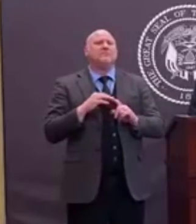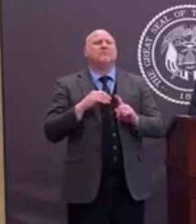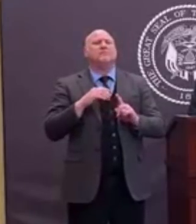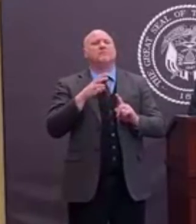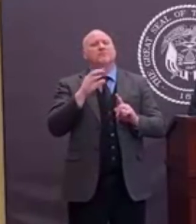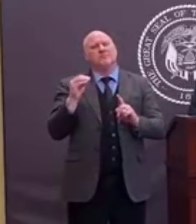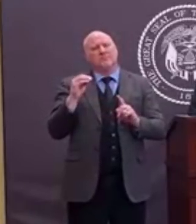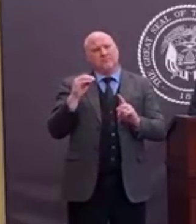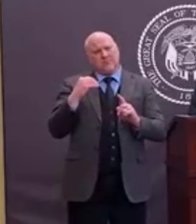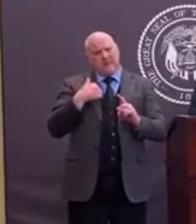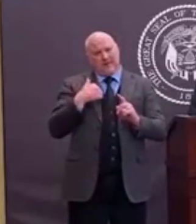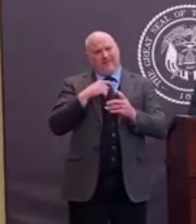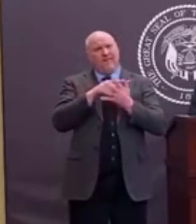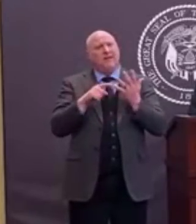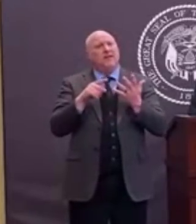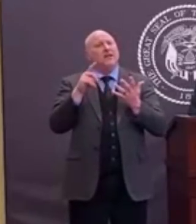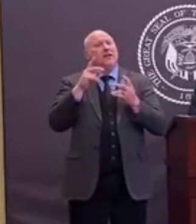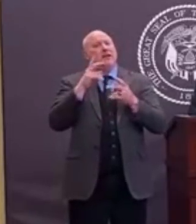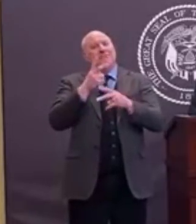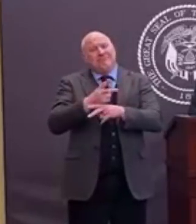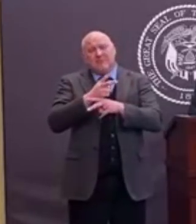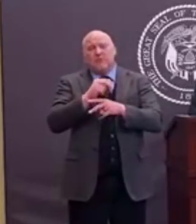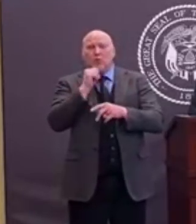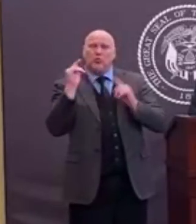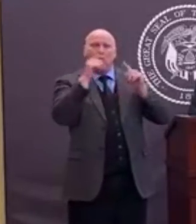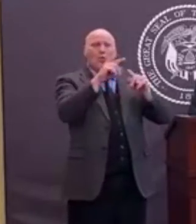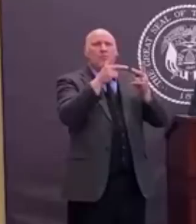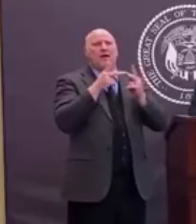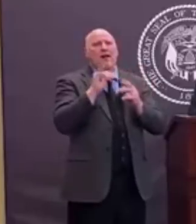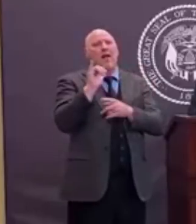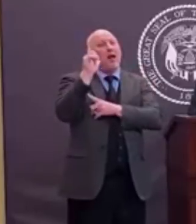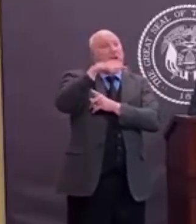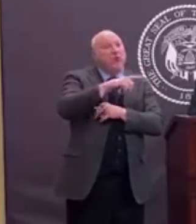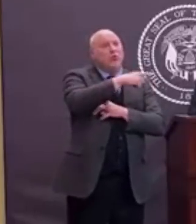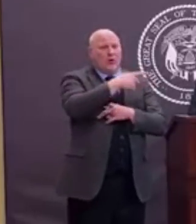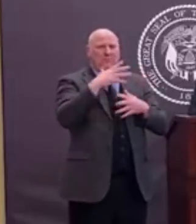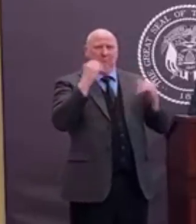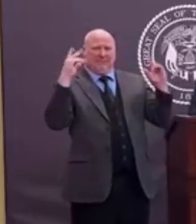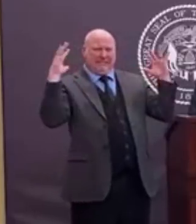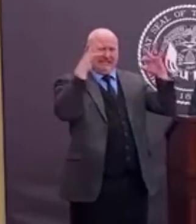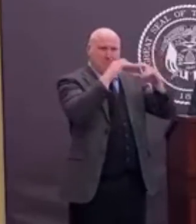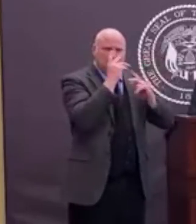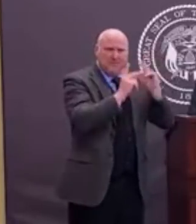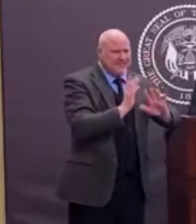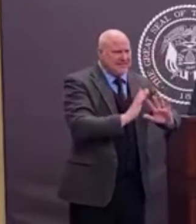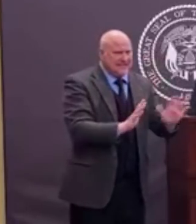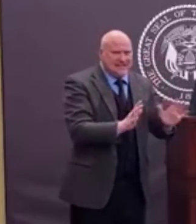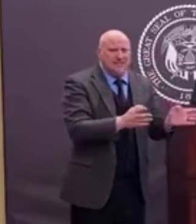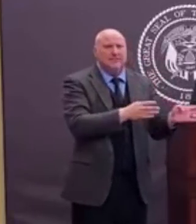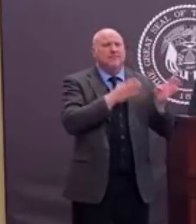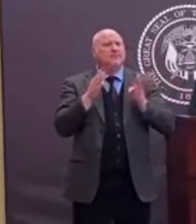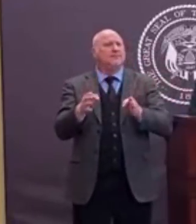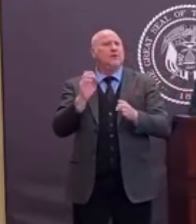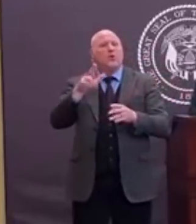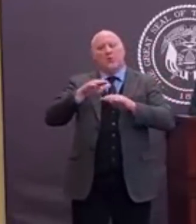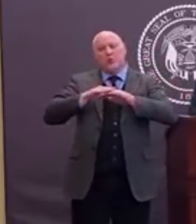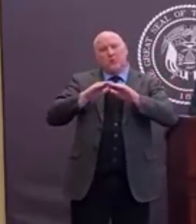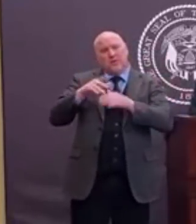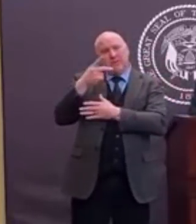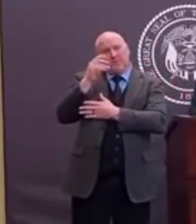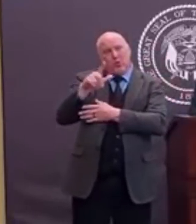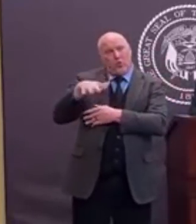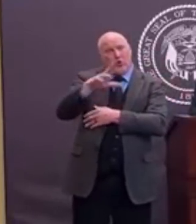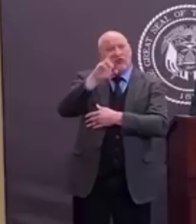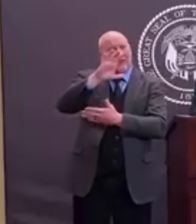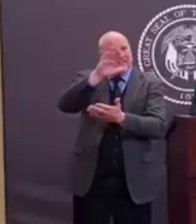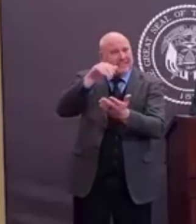amusement, parks, where there's public activities going on, public swimming pools, or gyms and fitness centers. For right now,